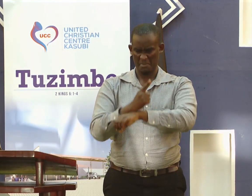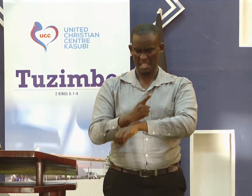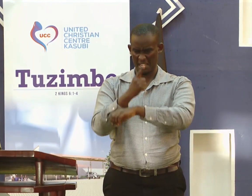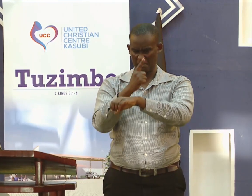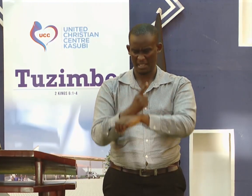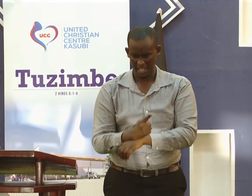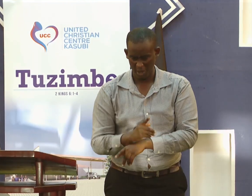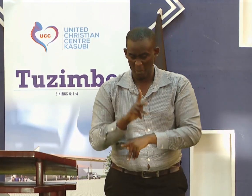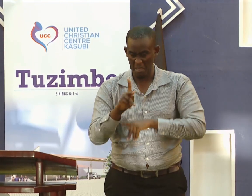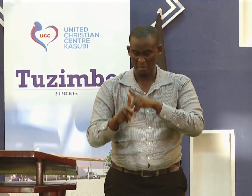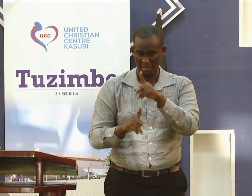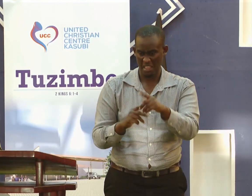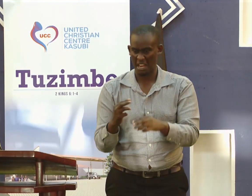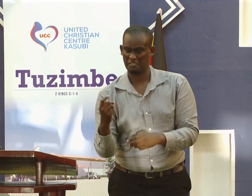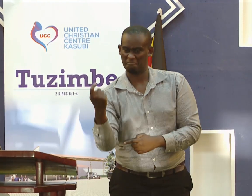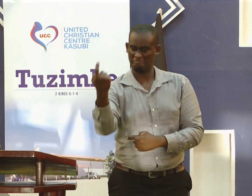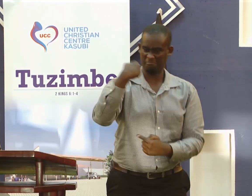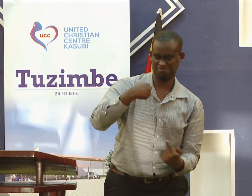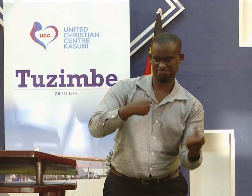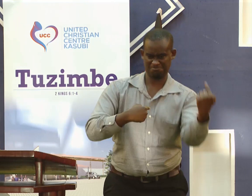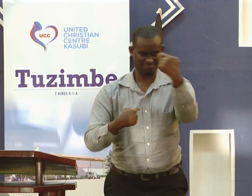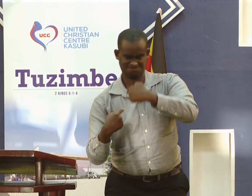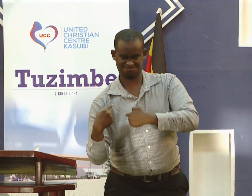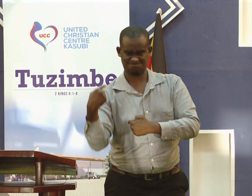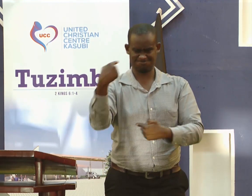Still according to the words of the mockers.